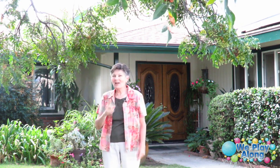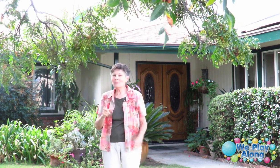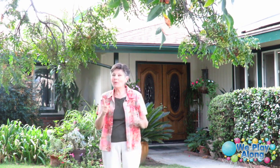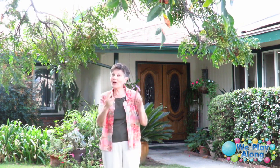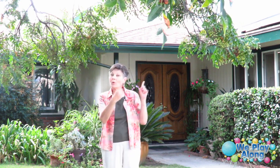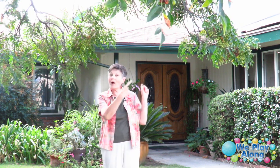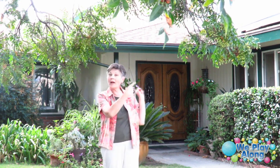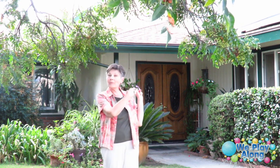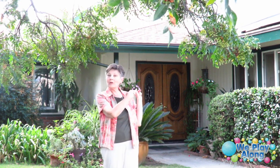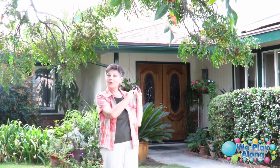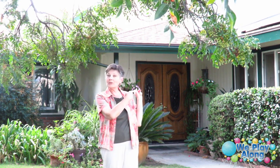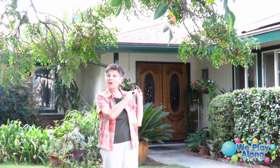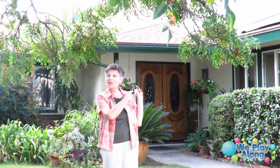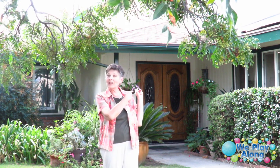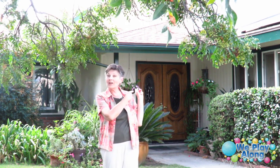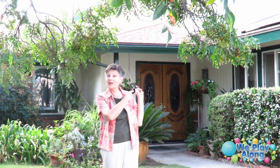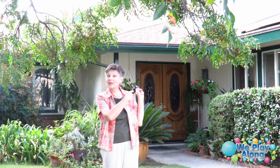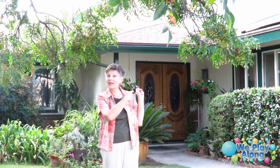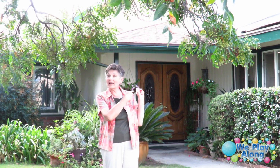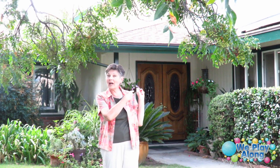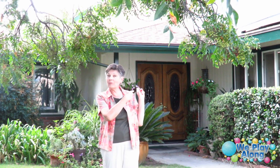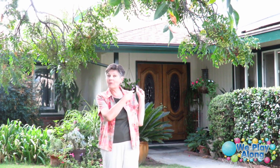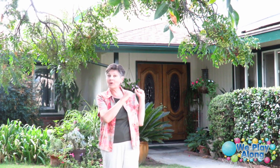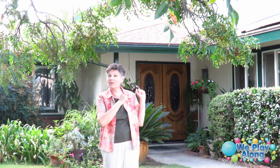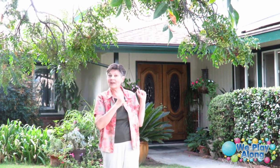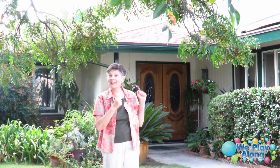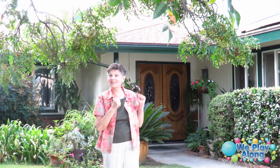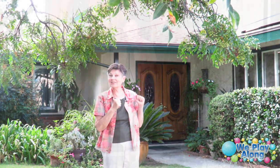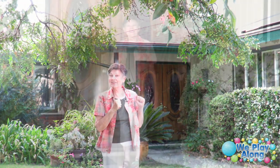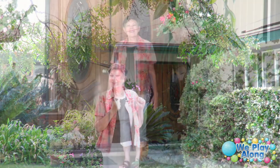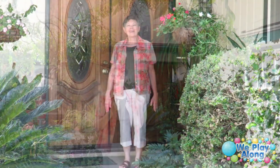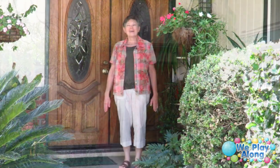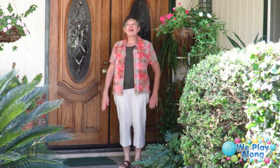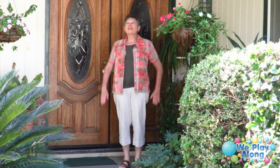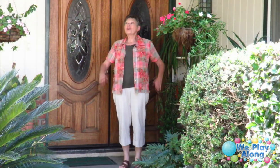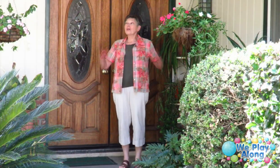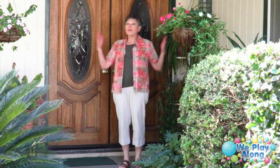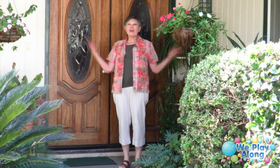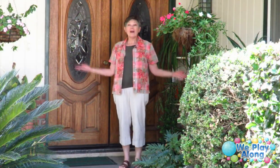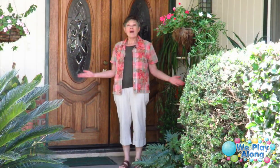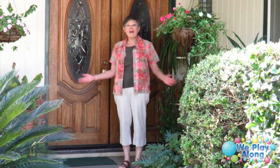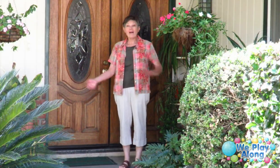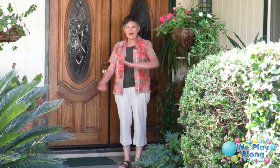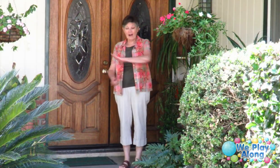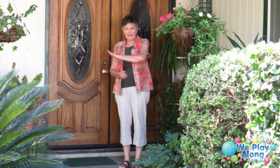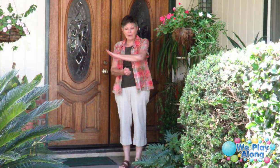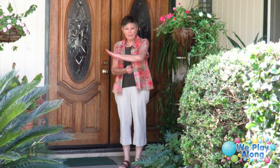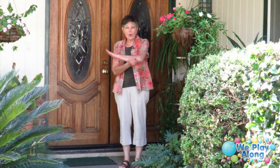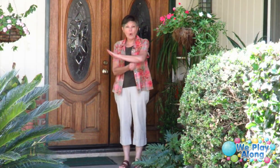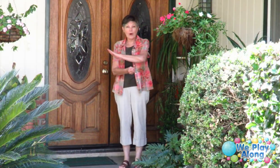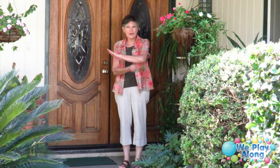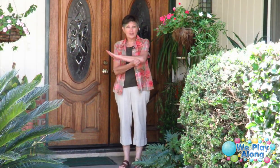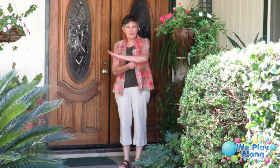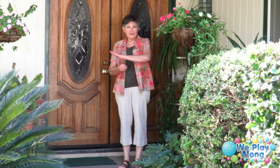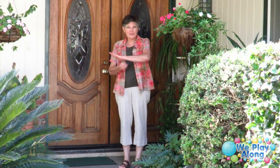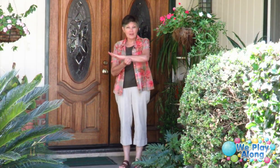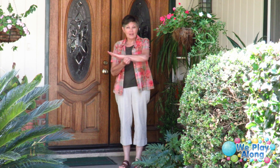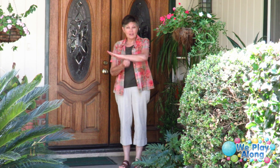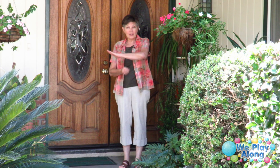But we're going to walk up closer over here and look at a couple more things. So here we are on the porch. So you